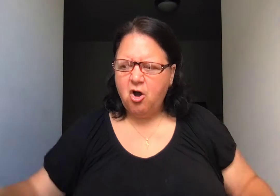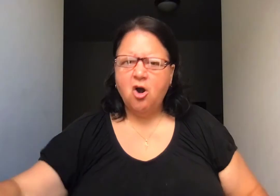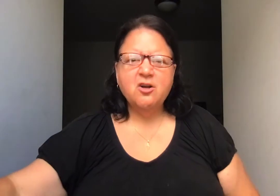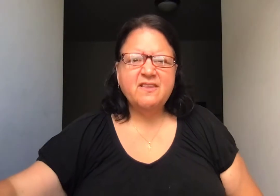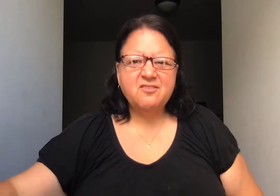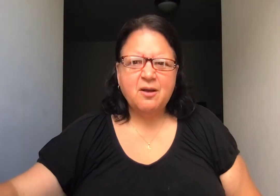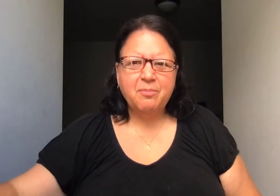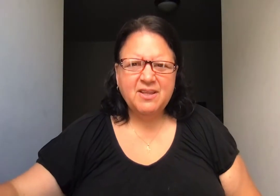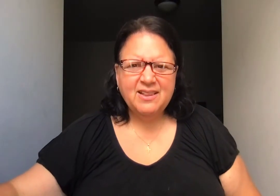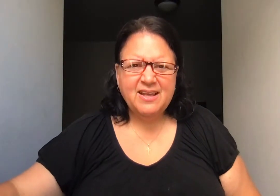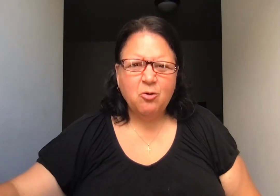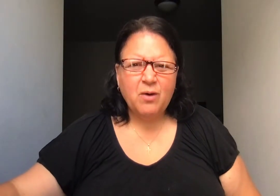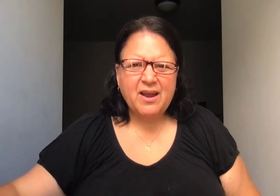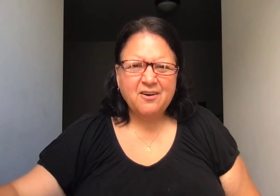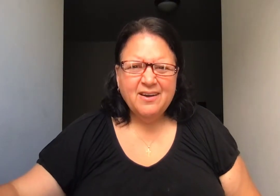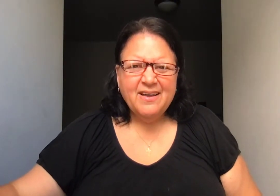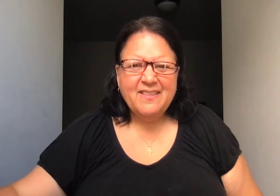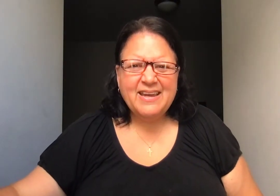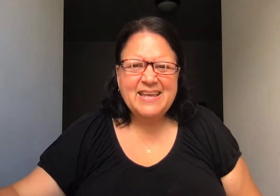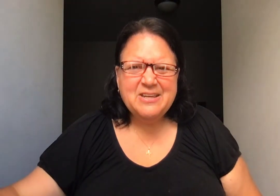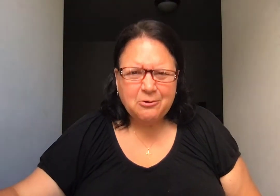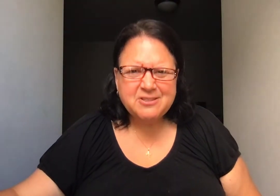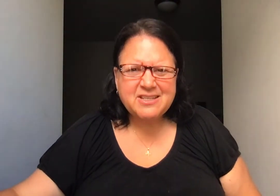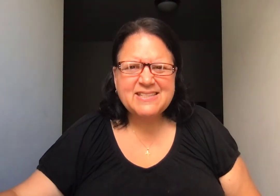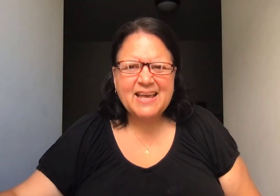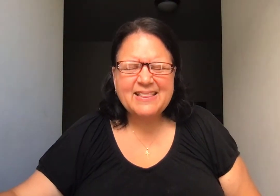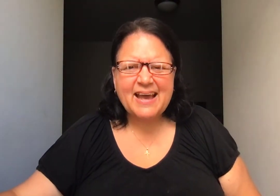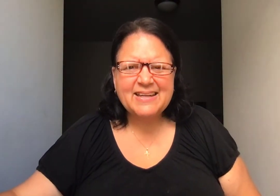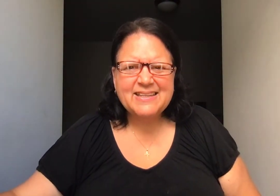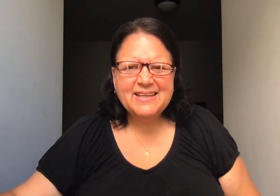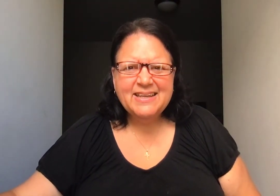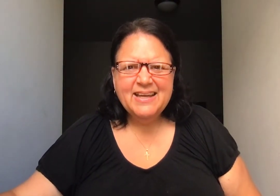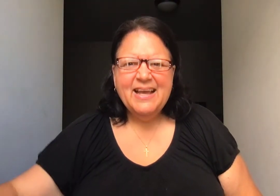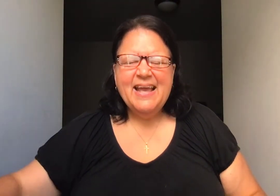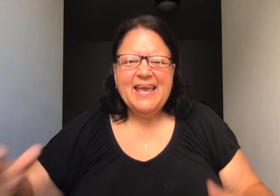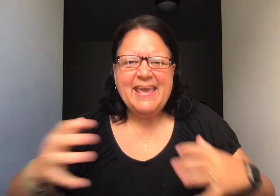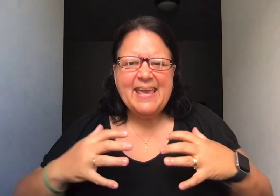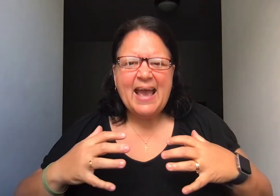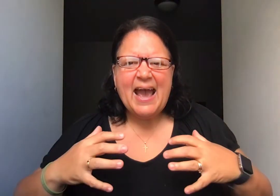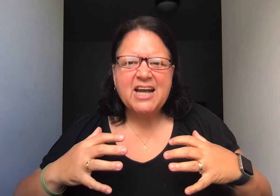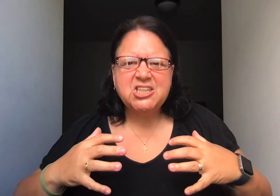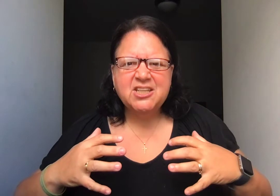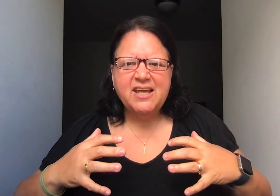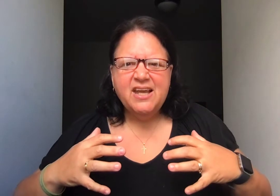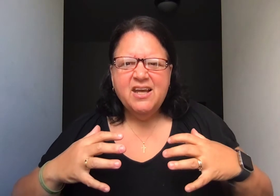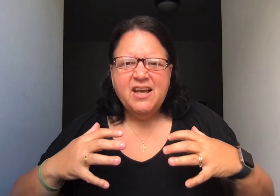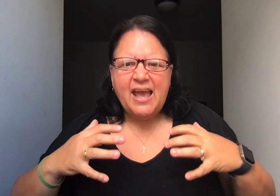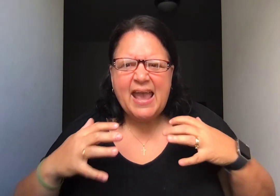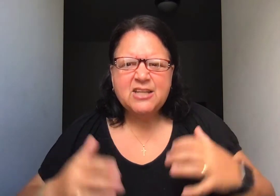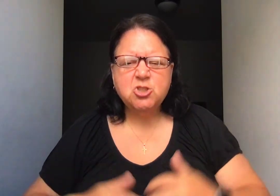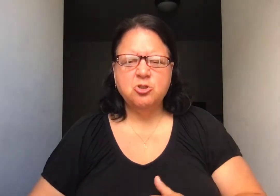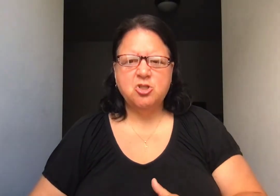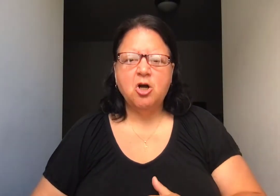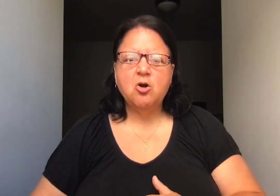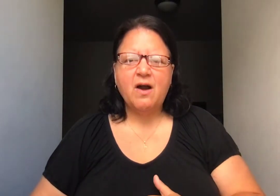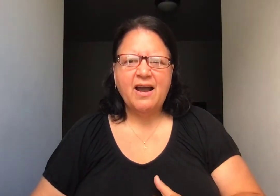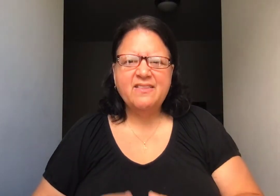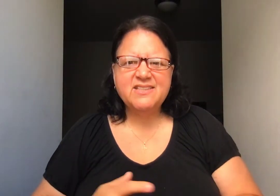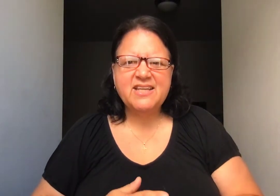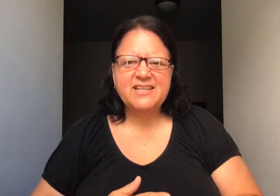heart that's completely aware that he knows us like that, he actually answers our cry that says,